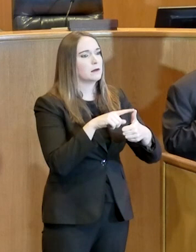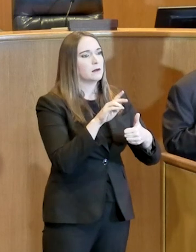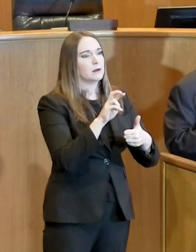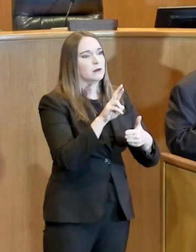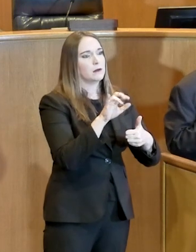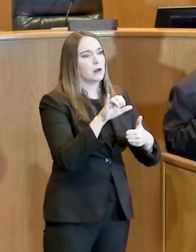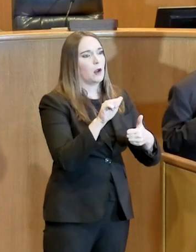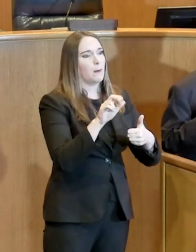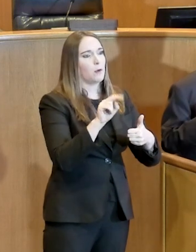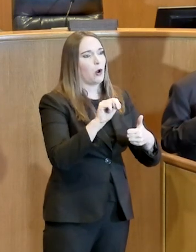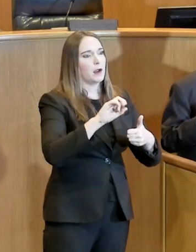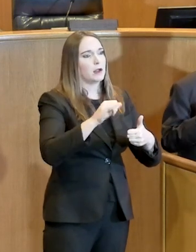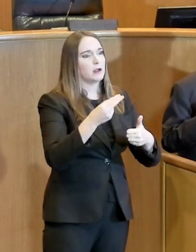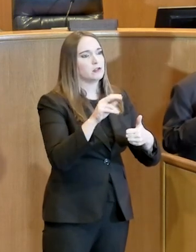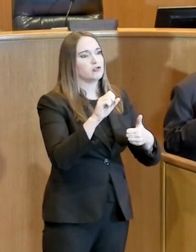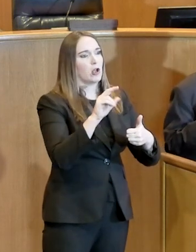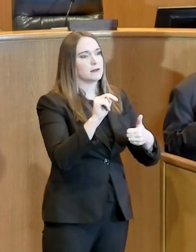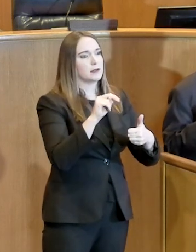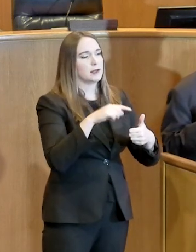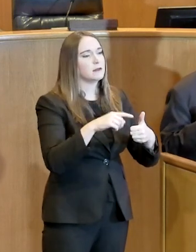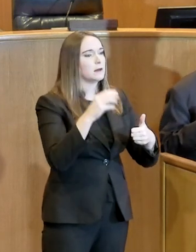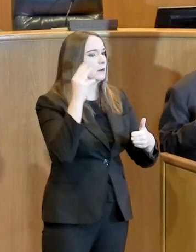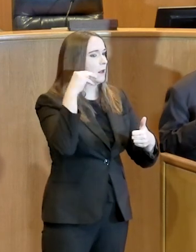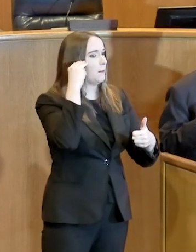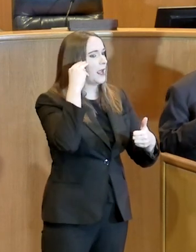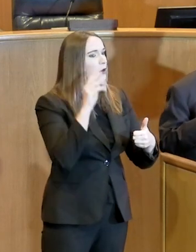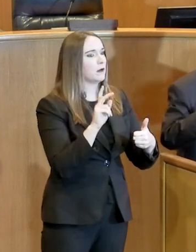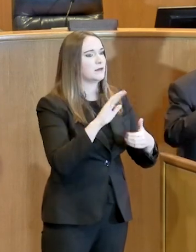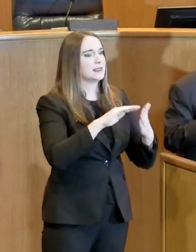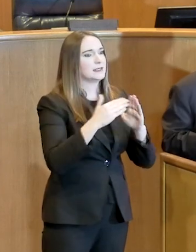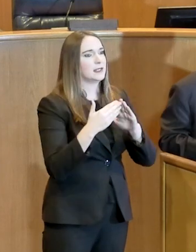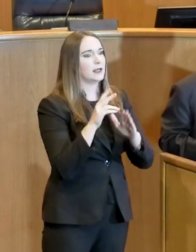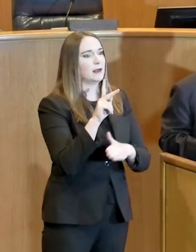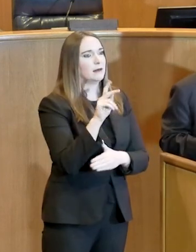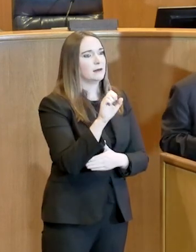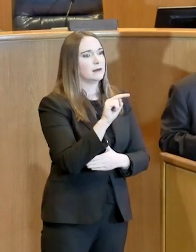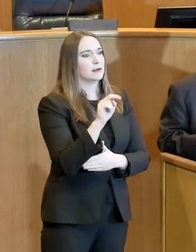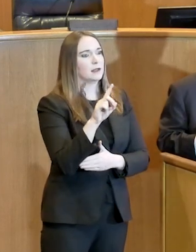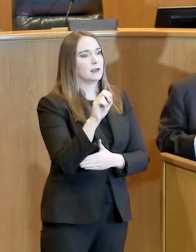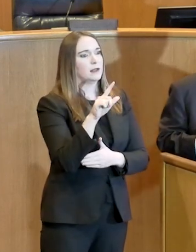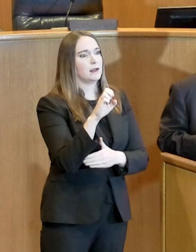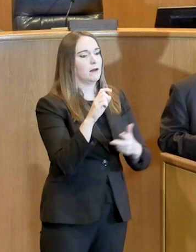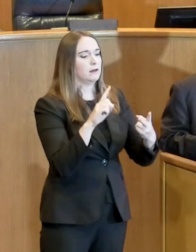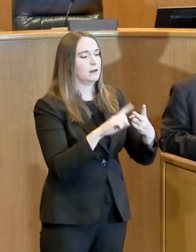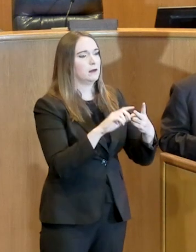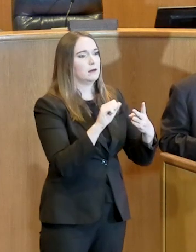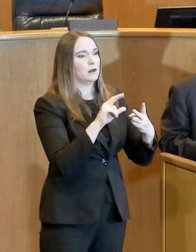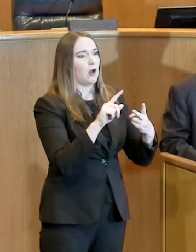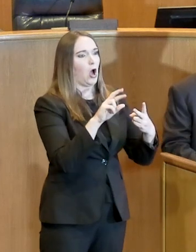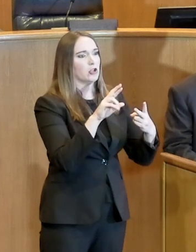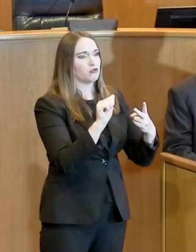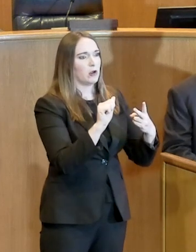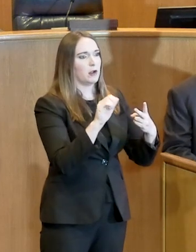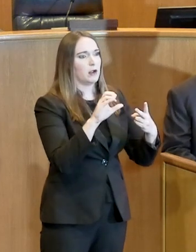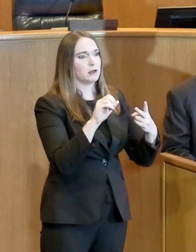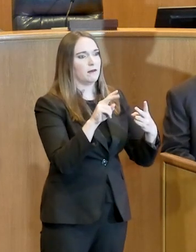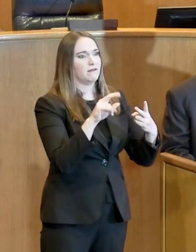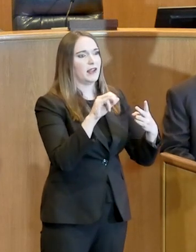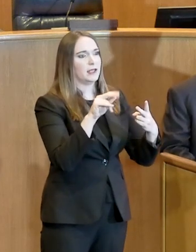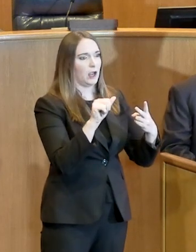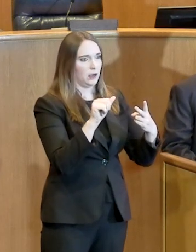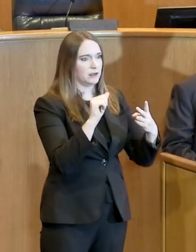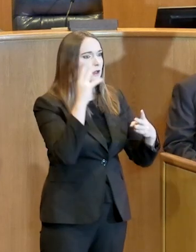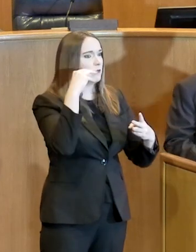the mayor of Kennedale, I believe is here. There he is. We have Oscar Trevino, the mayor of North Washington Hills.